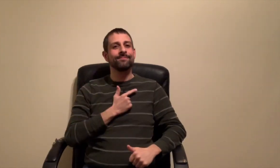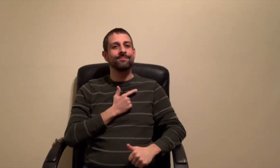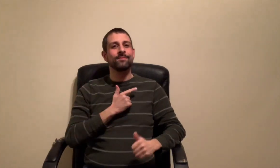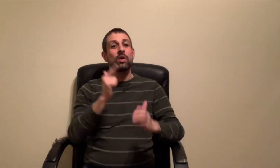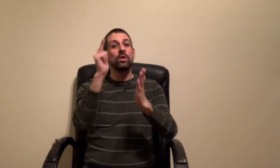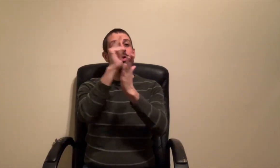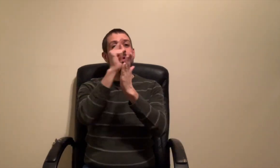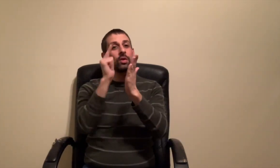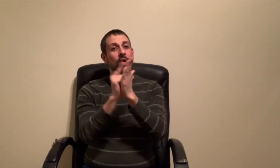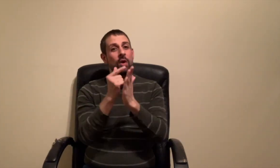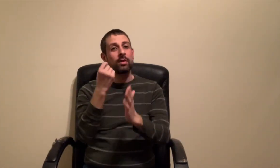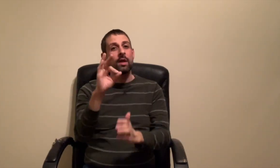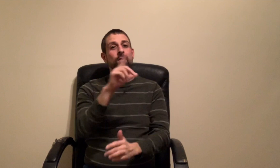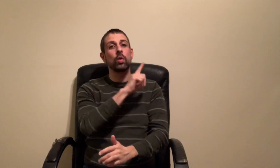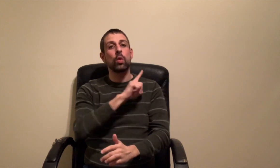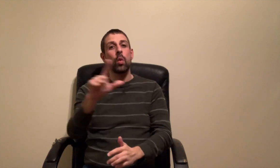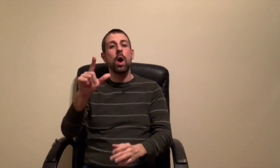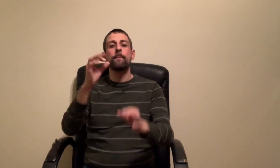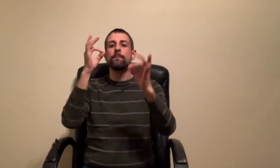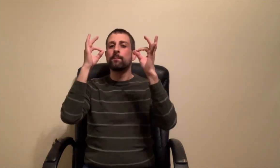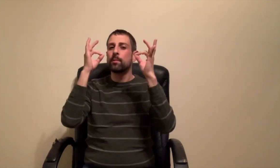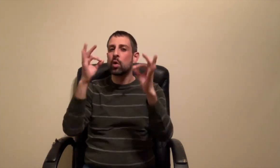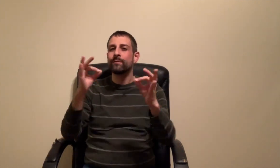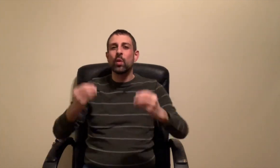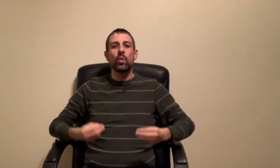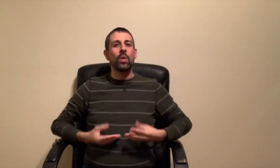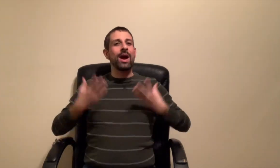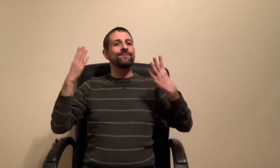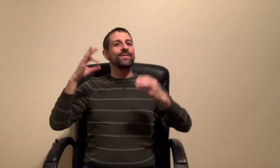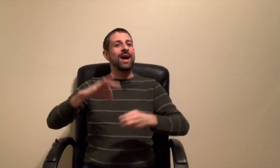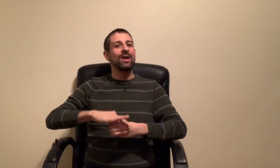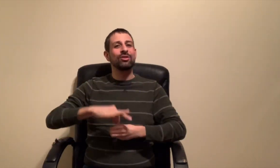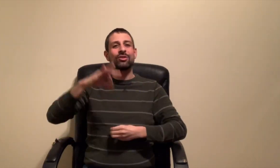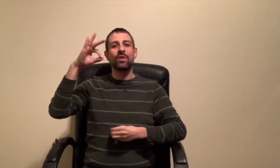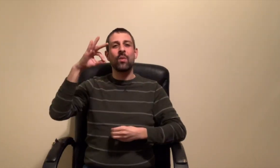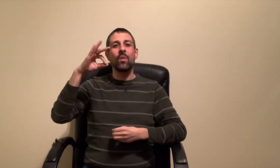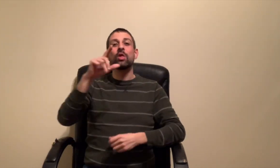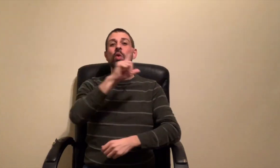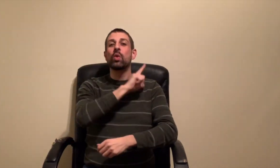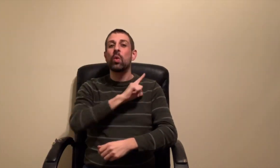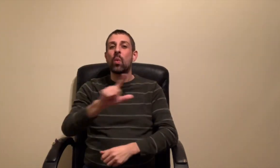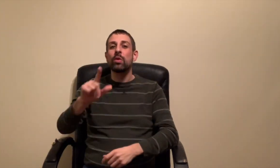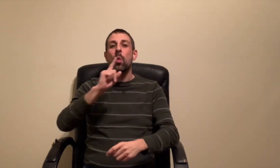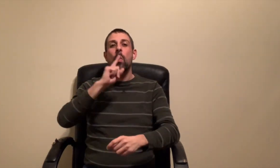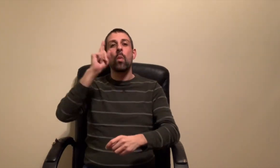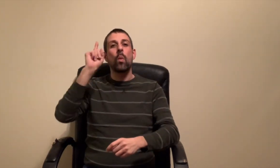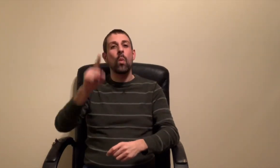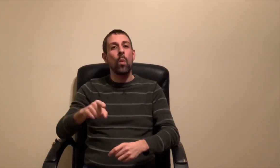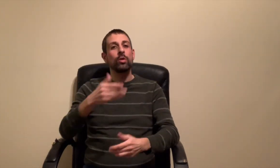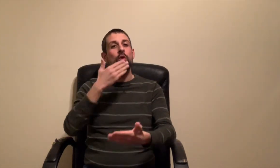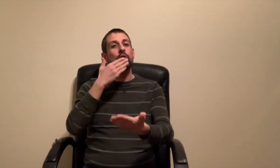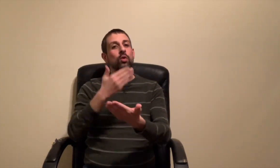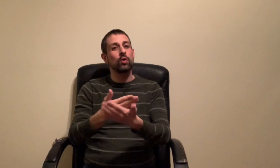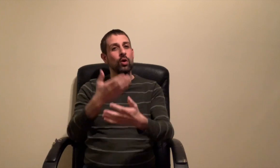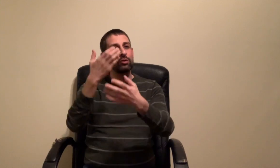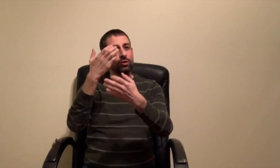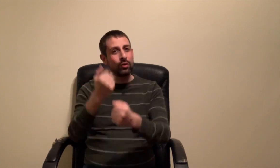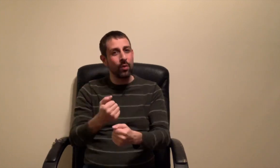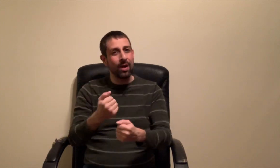The law of the Lord is perfect, refreshing the soul. The decree of the Lord